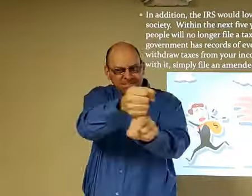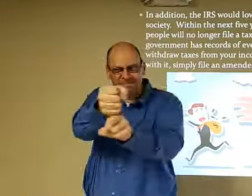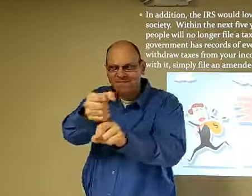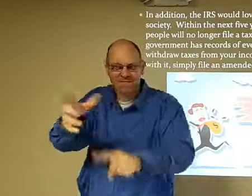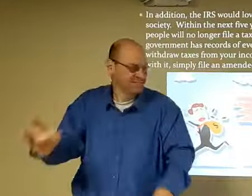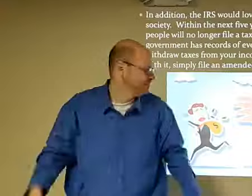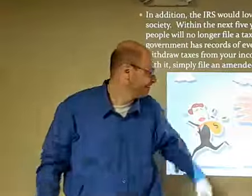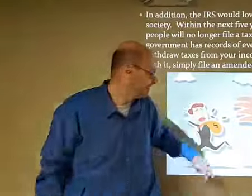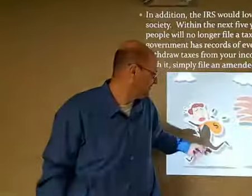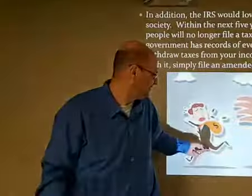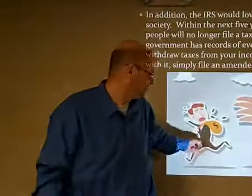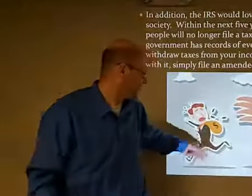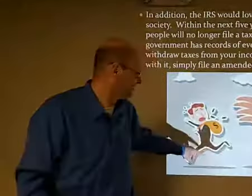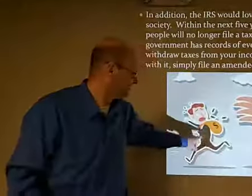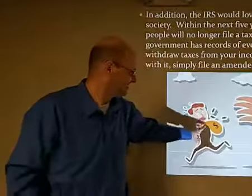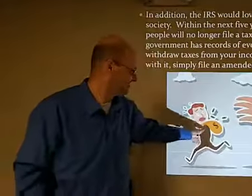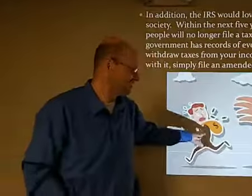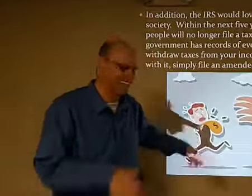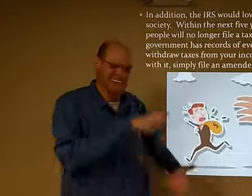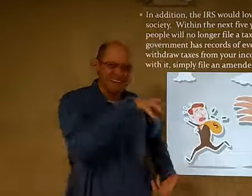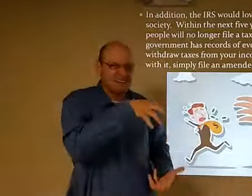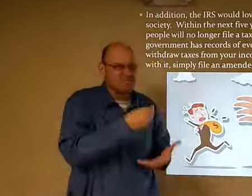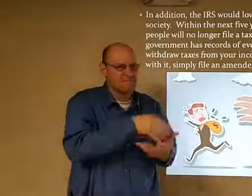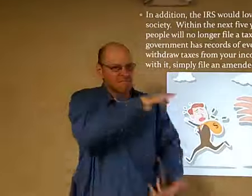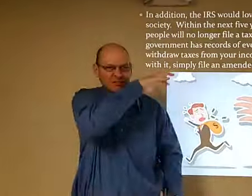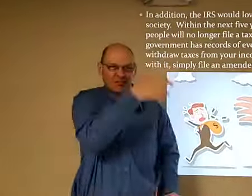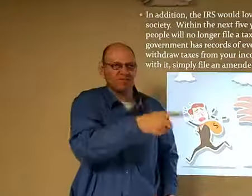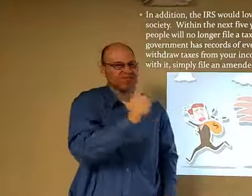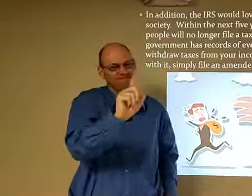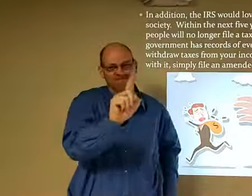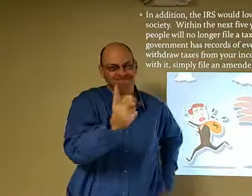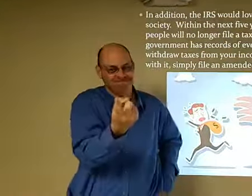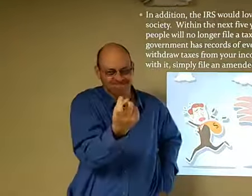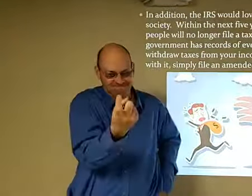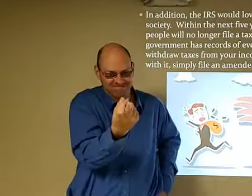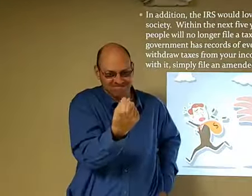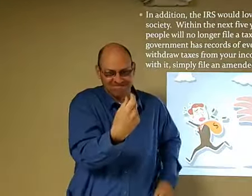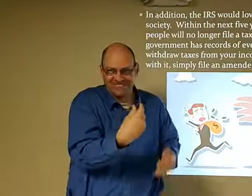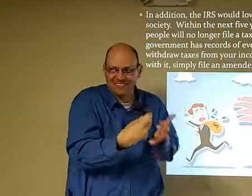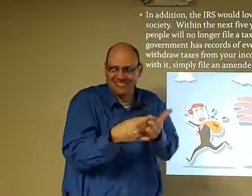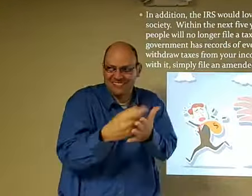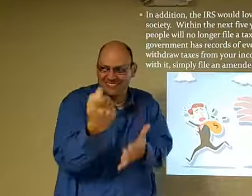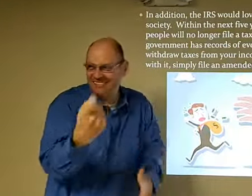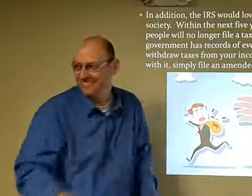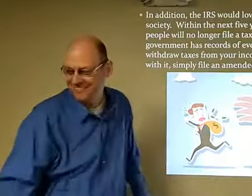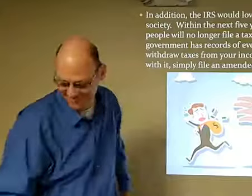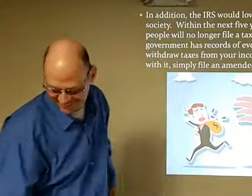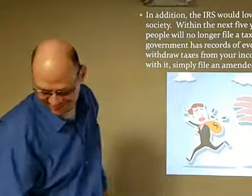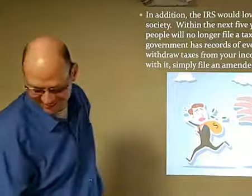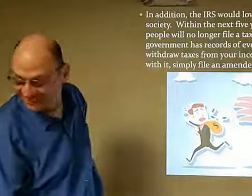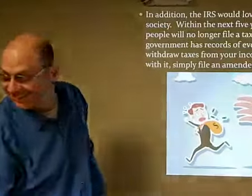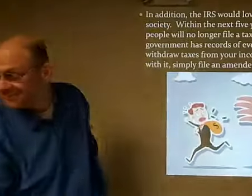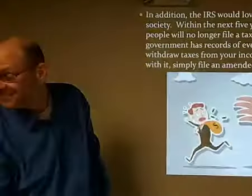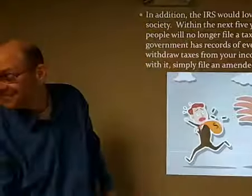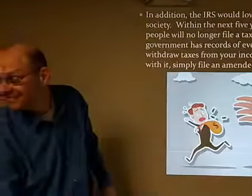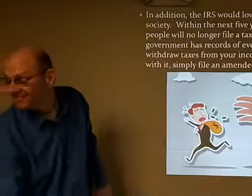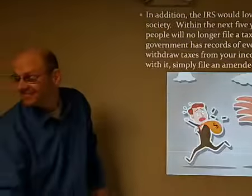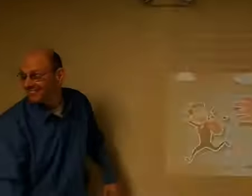And they've got you, you know, like you can't run away with the money. got to pay up.